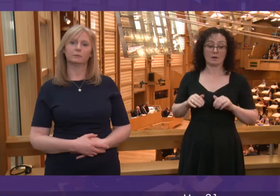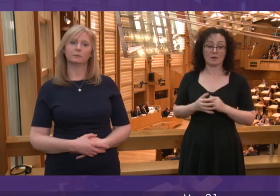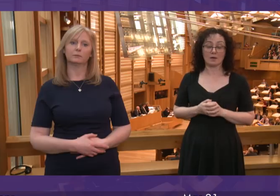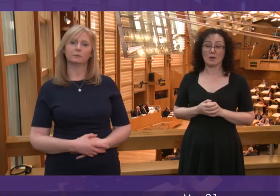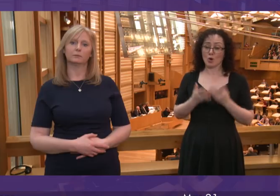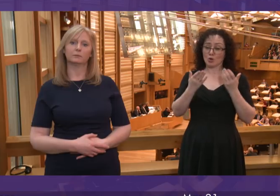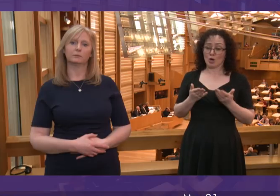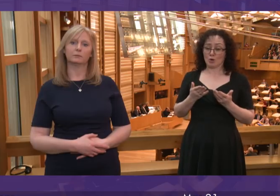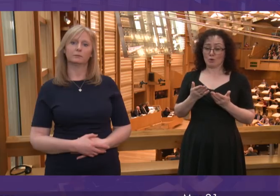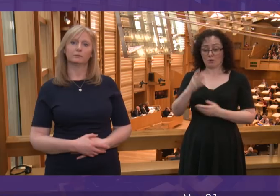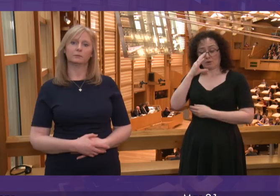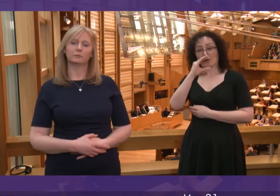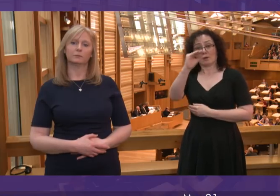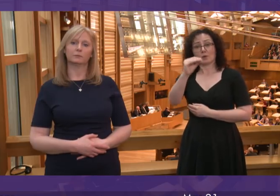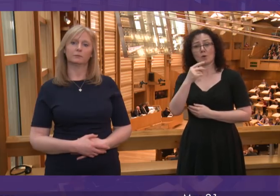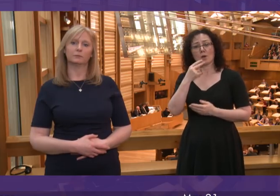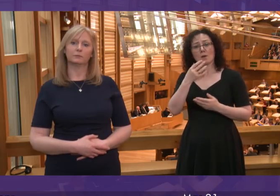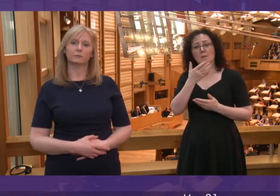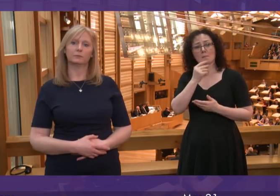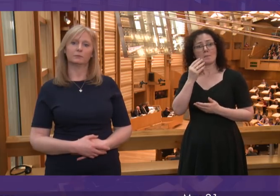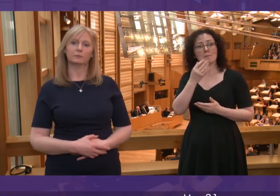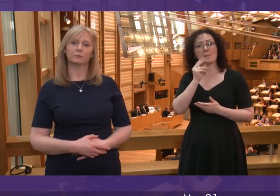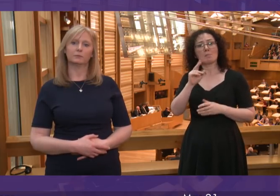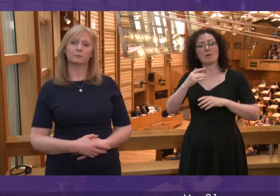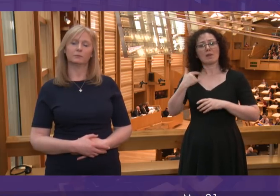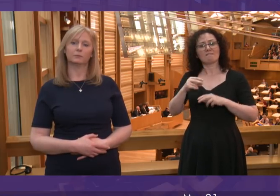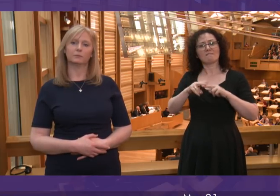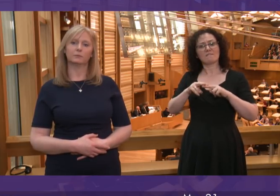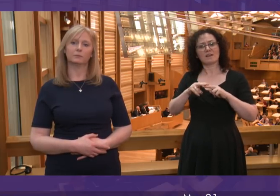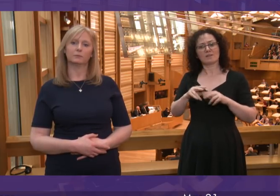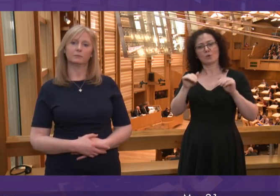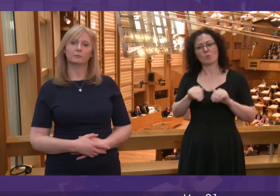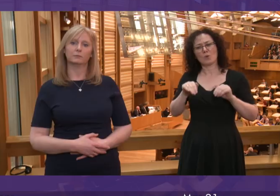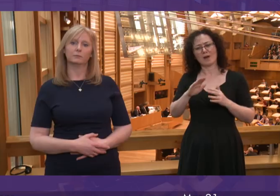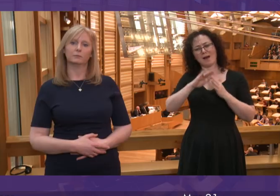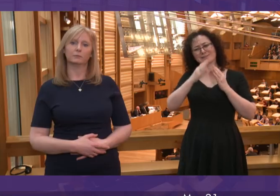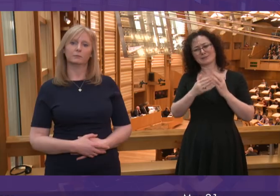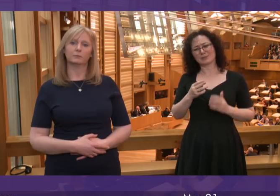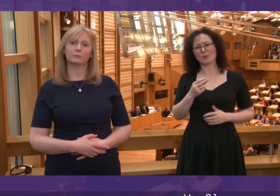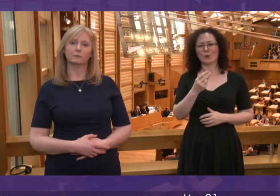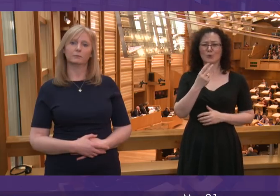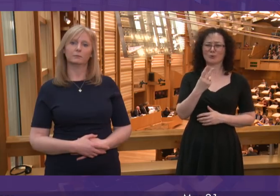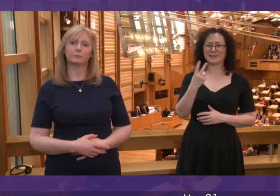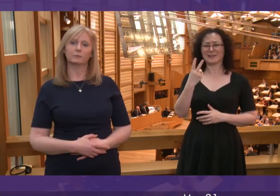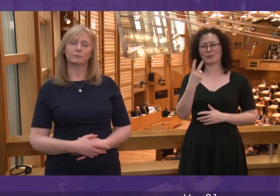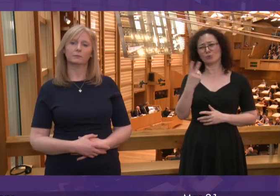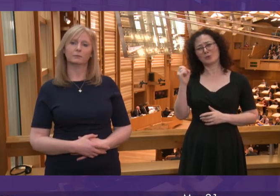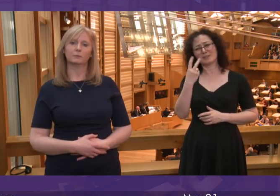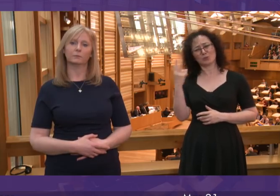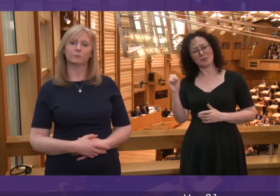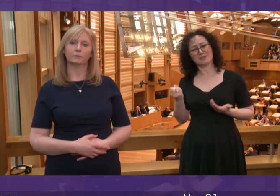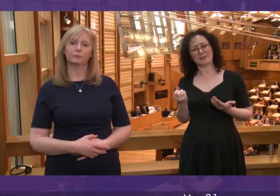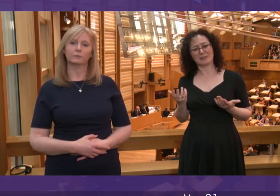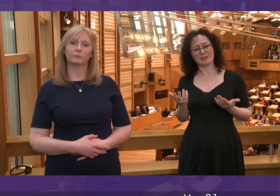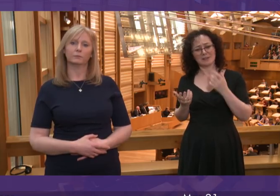the end of 2019 at the very earliest before any improvements come through? Does the First Minister not believe that it is time for her to personally